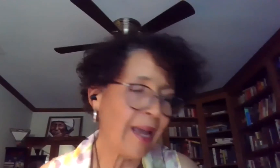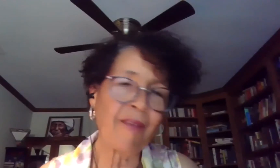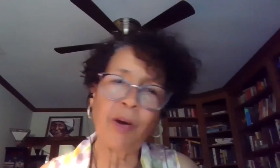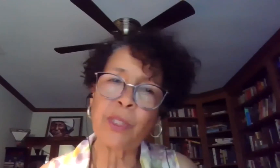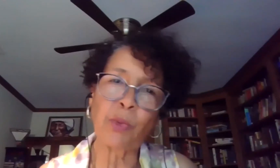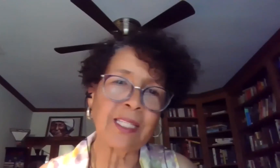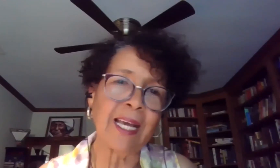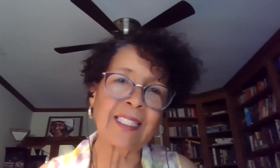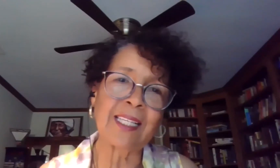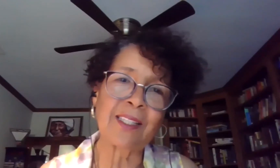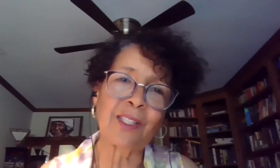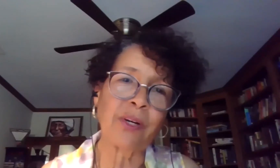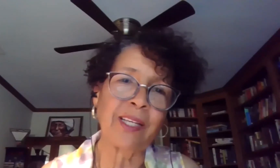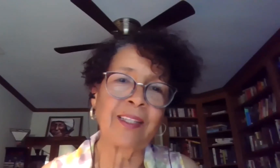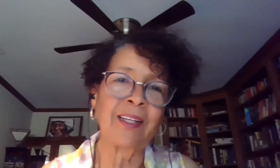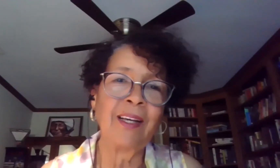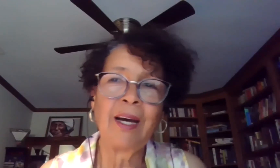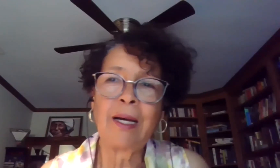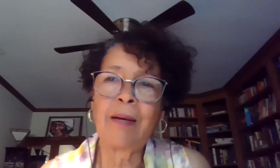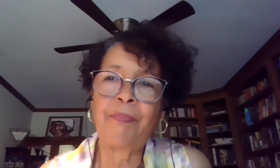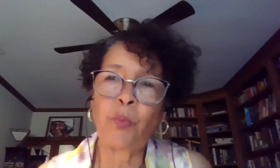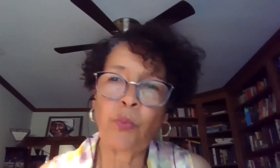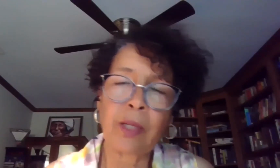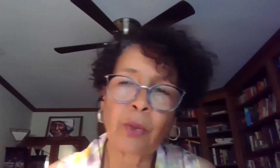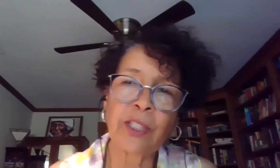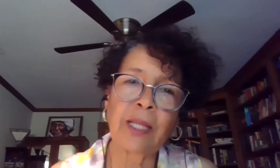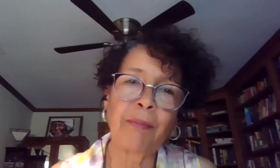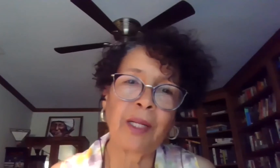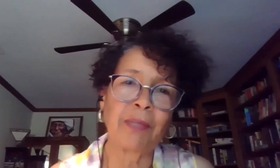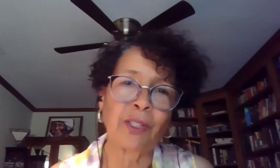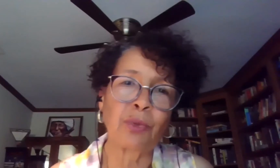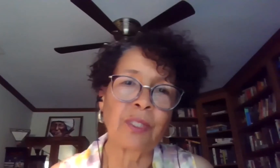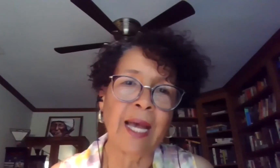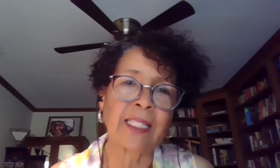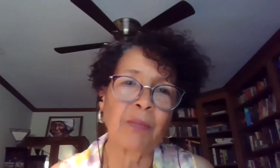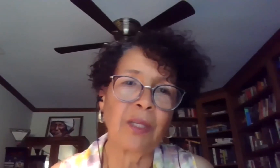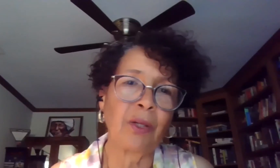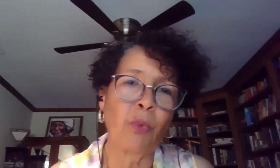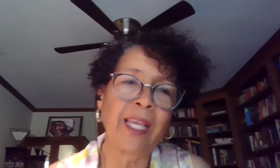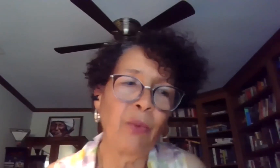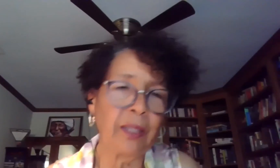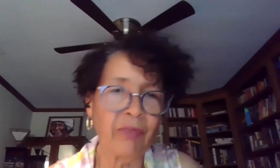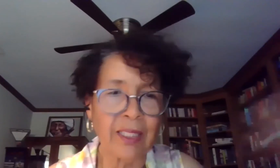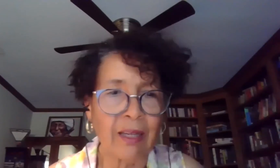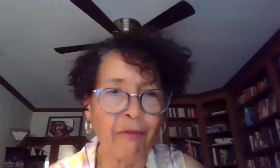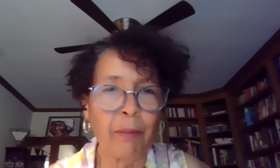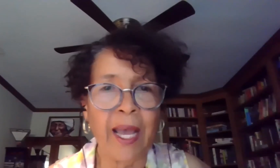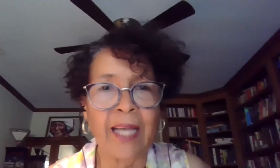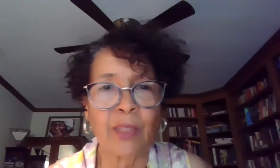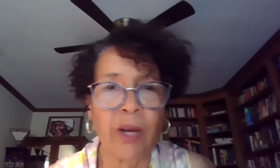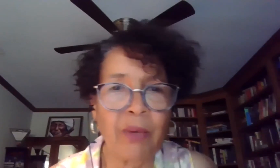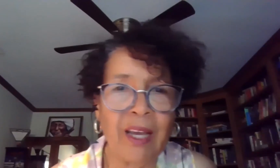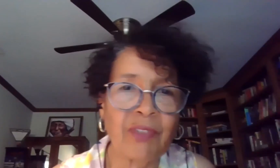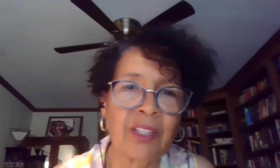I, I've always wanted to ask a historian, um, a question that many of my students ask me, you know, why can't we leave that stuff in the